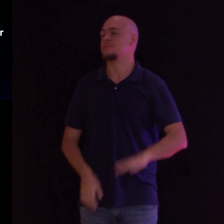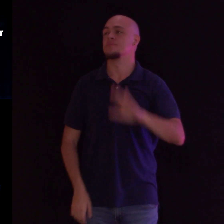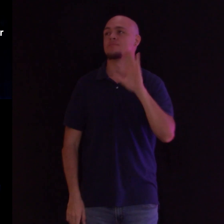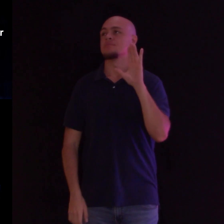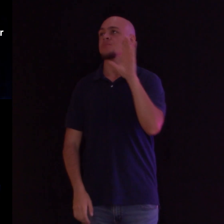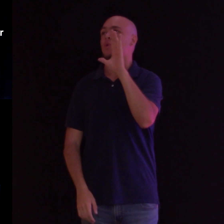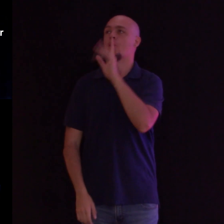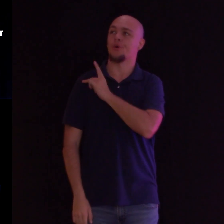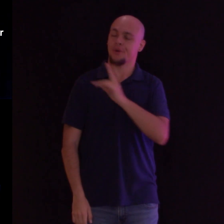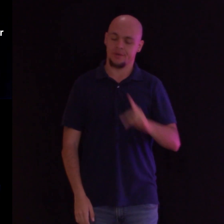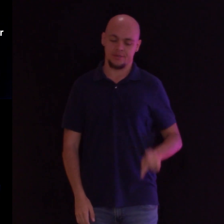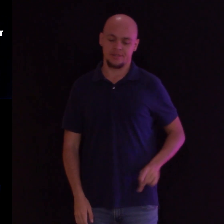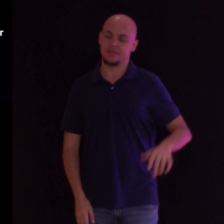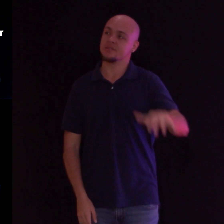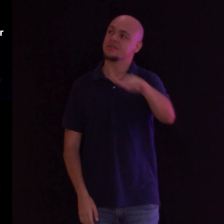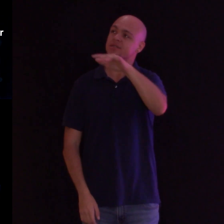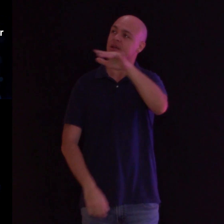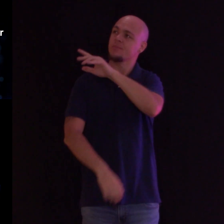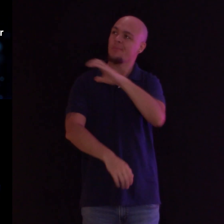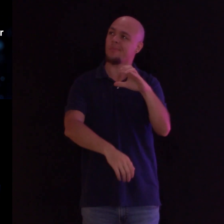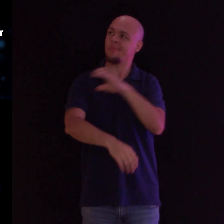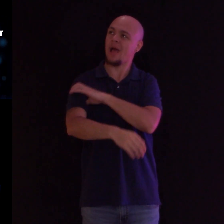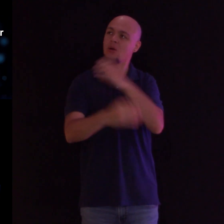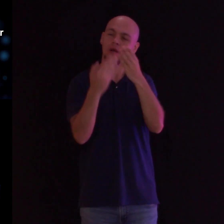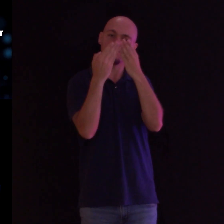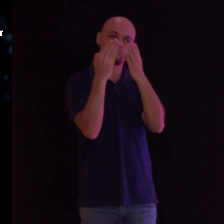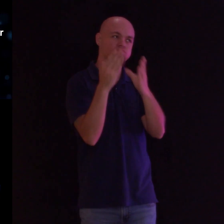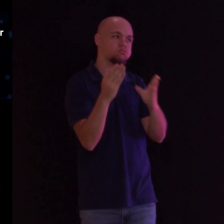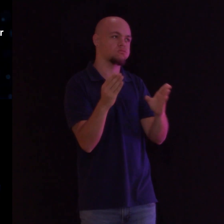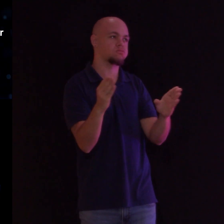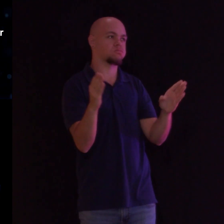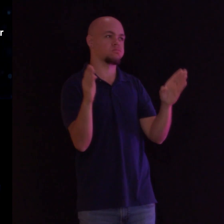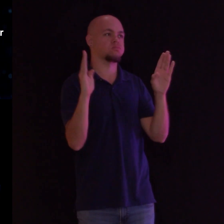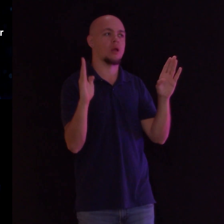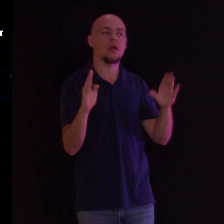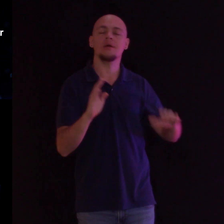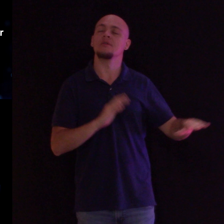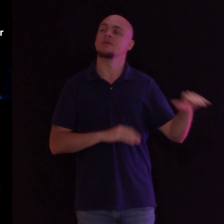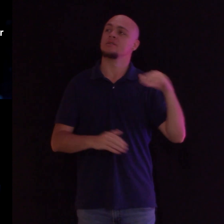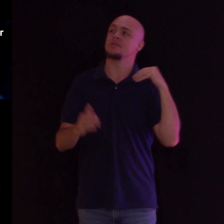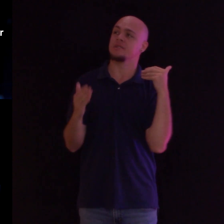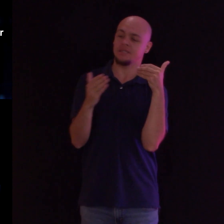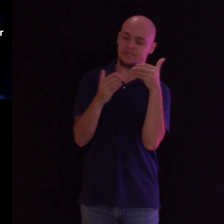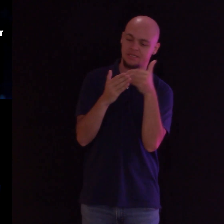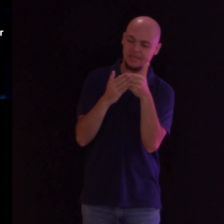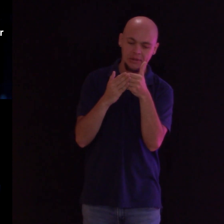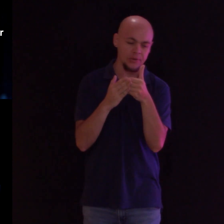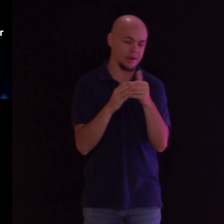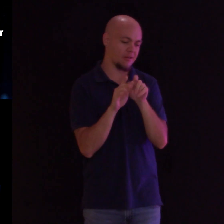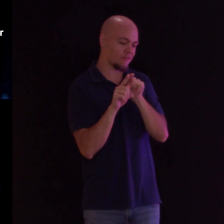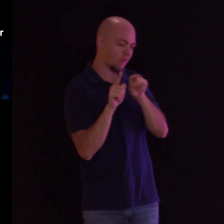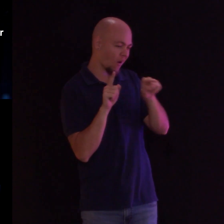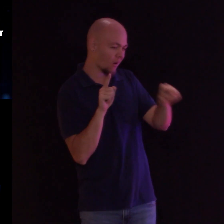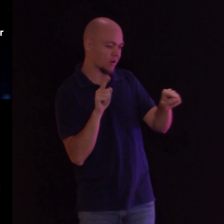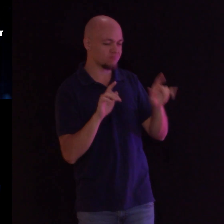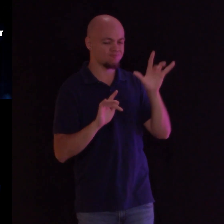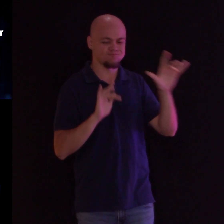Unleash your kingdom's power, reaching the near and far No